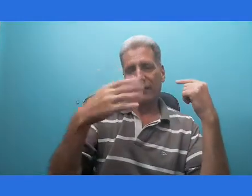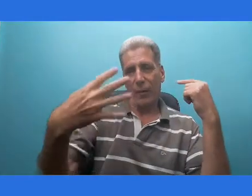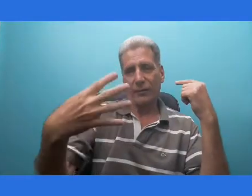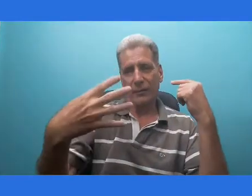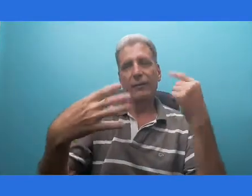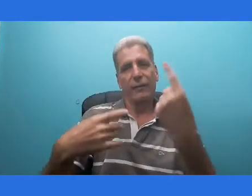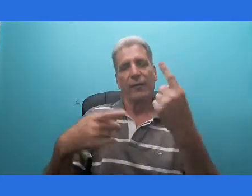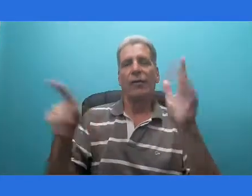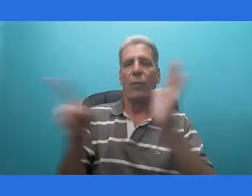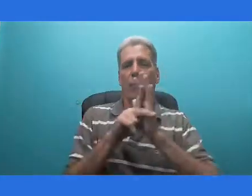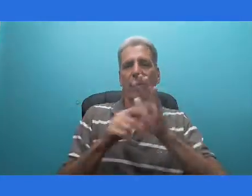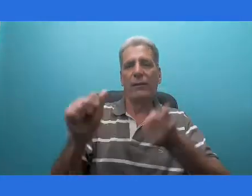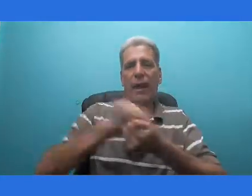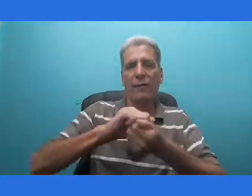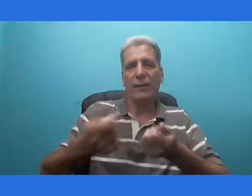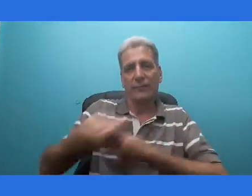Oh, sorry. see